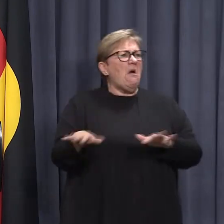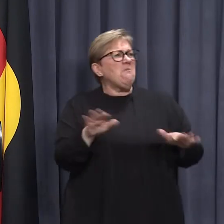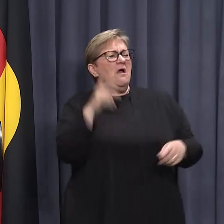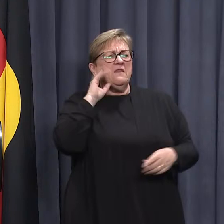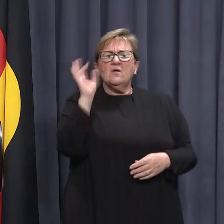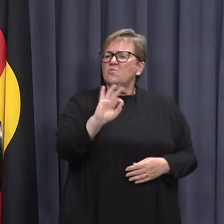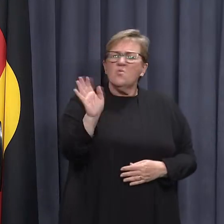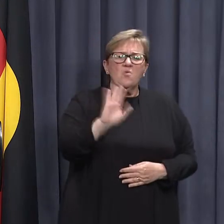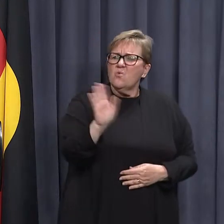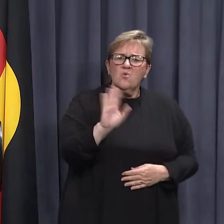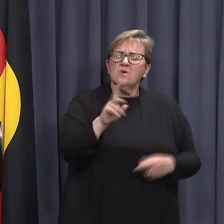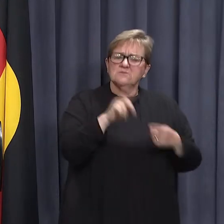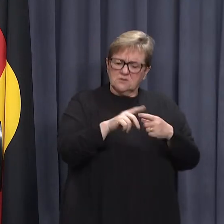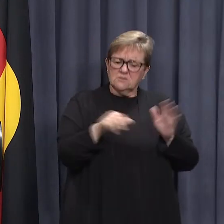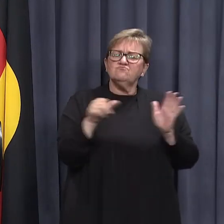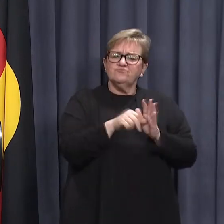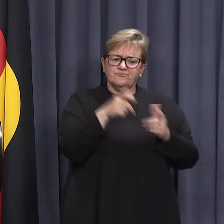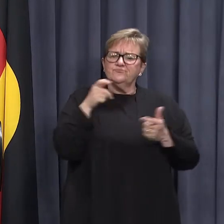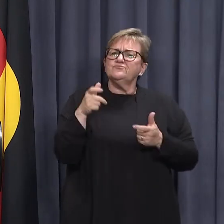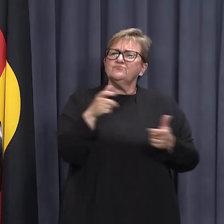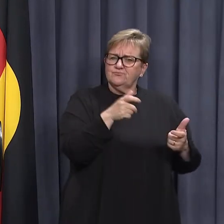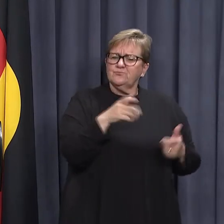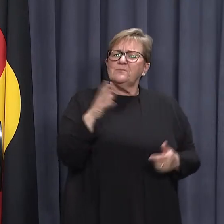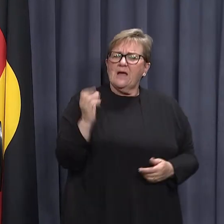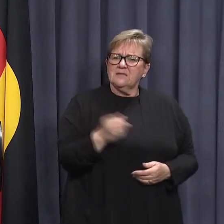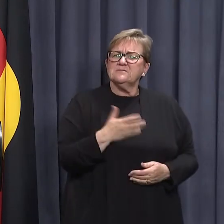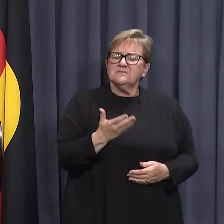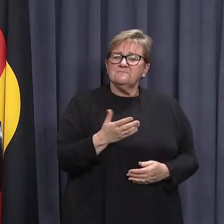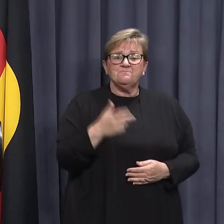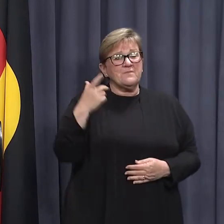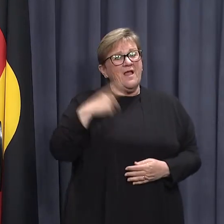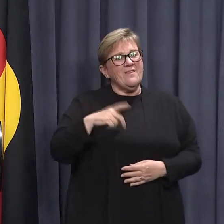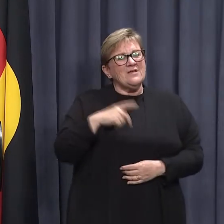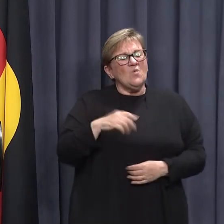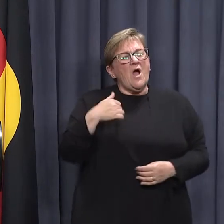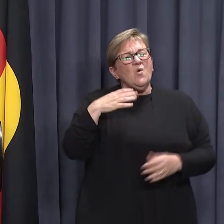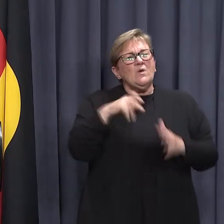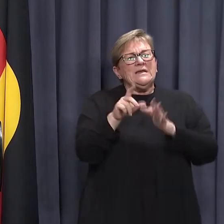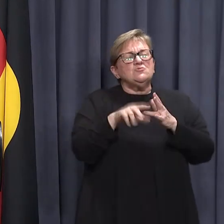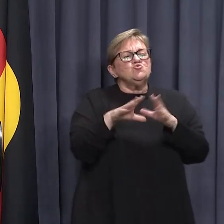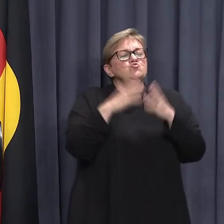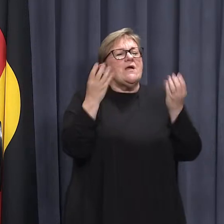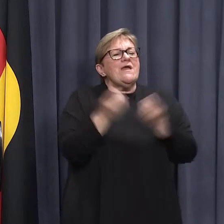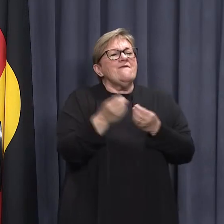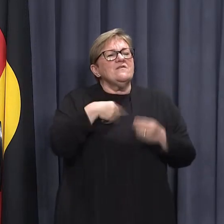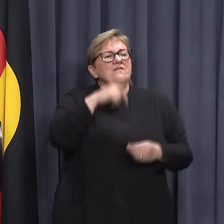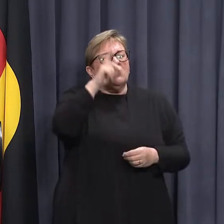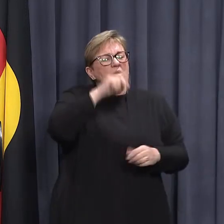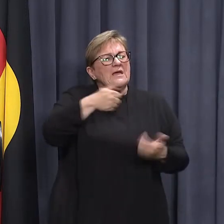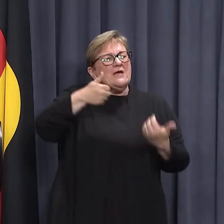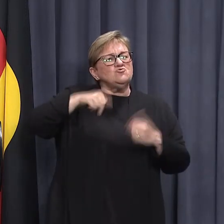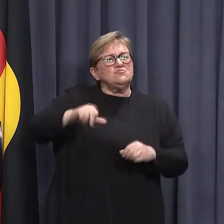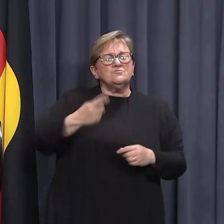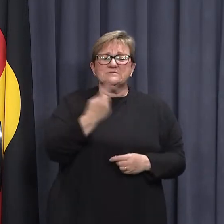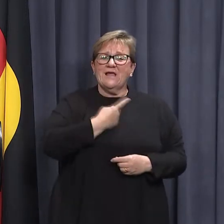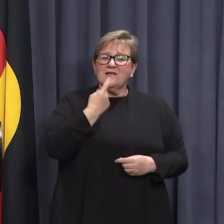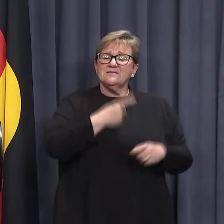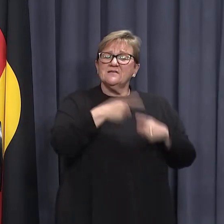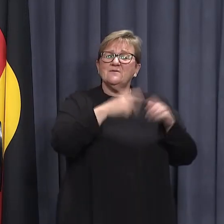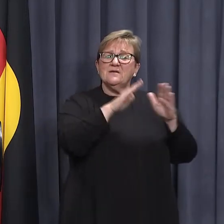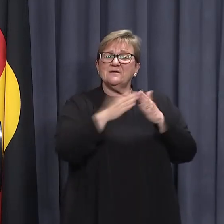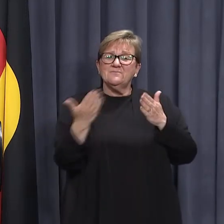guard when it comes to COVID-19. This is why we need to do everything we can to protect ourselves and the community.